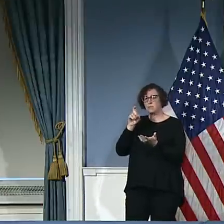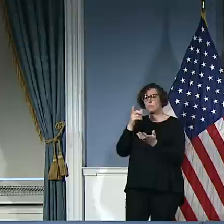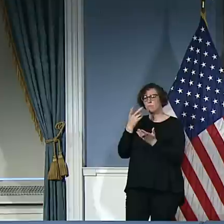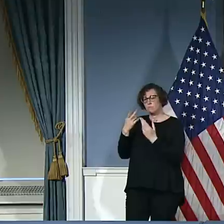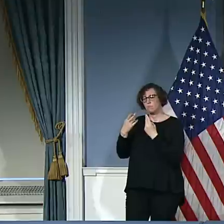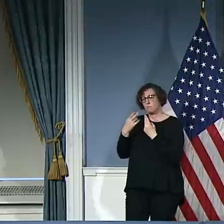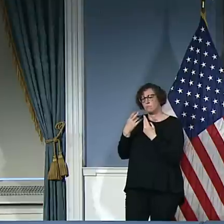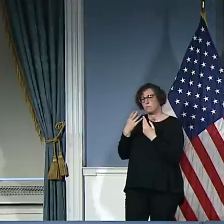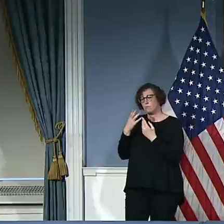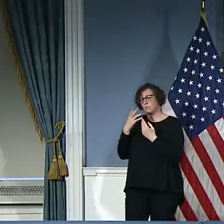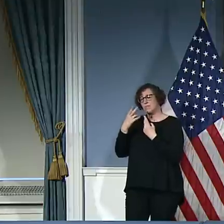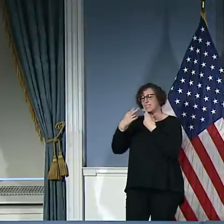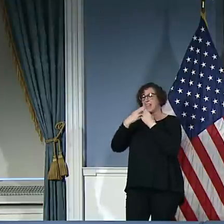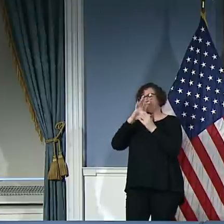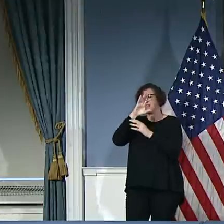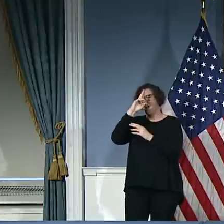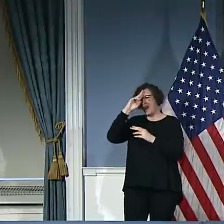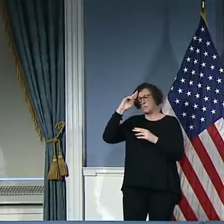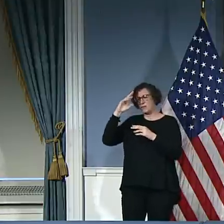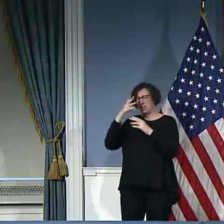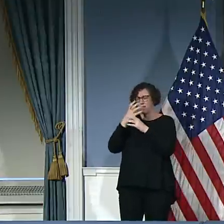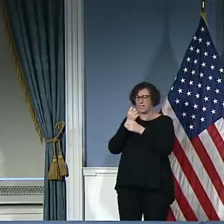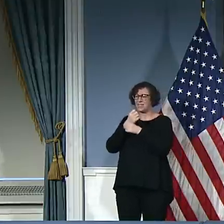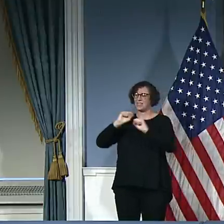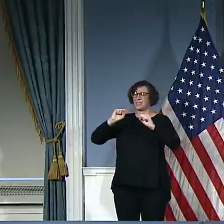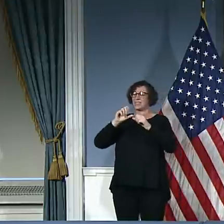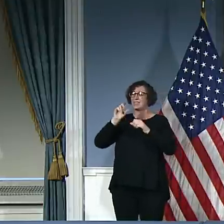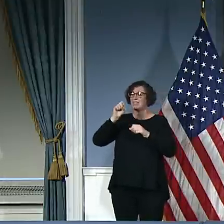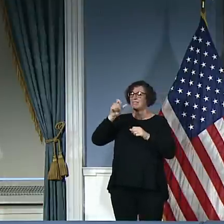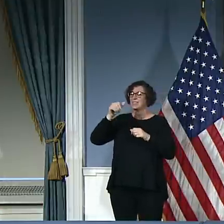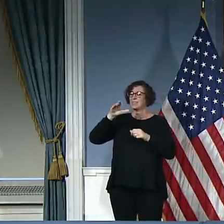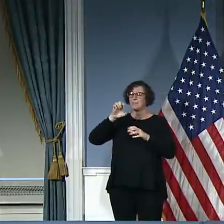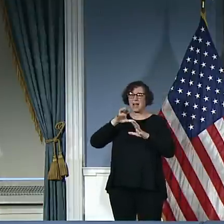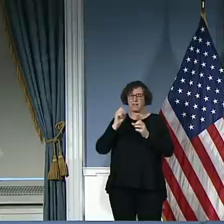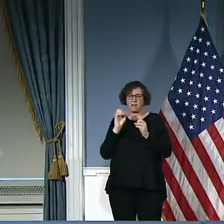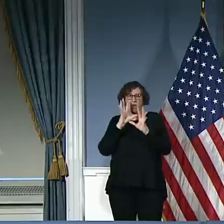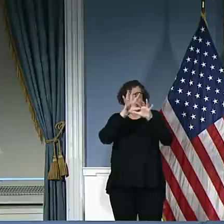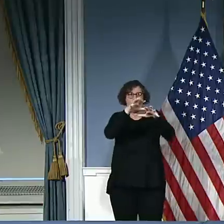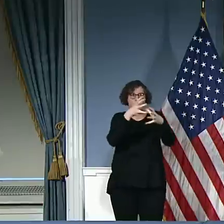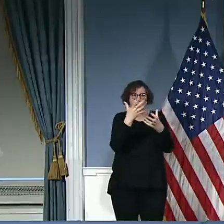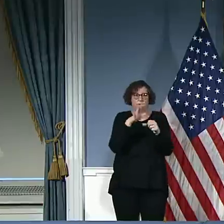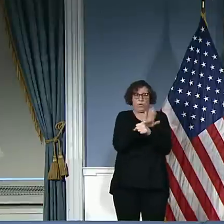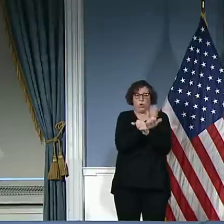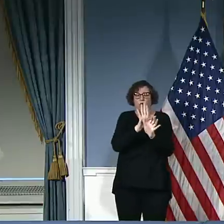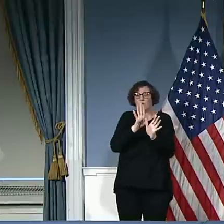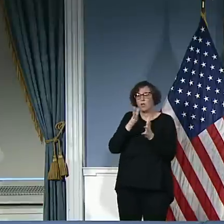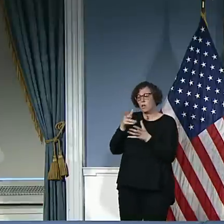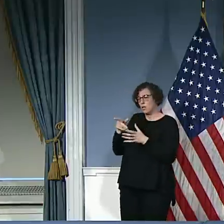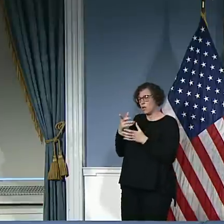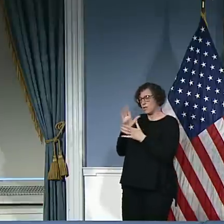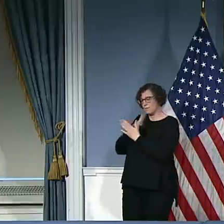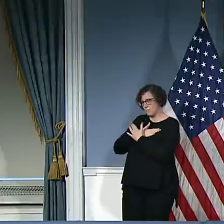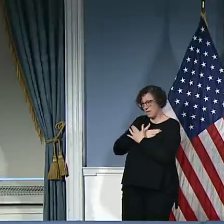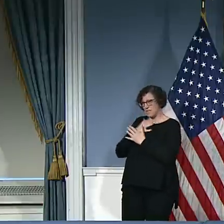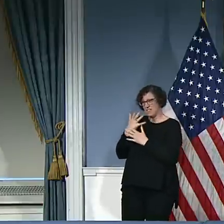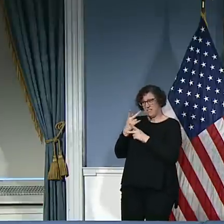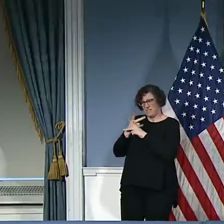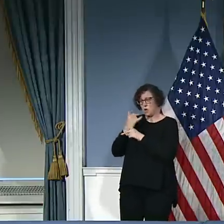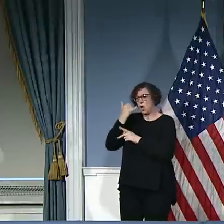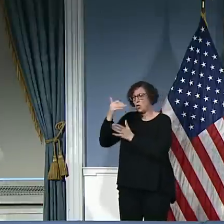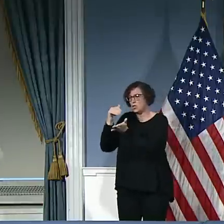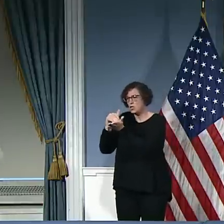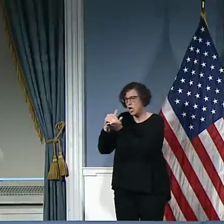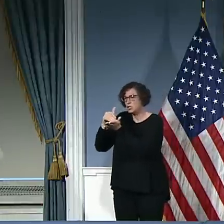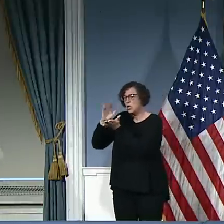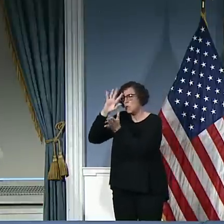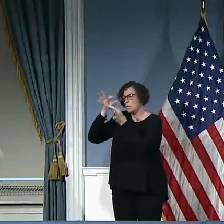capacity that it's more appropriate for us to move resources than it is for patients to go elsewhere. Part